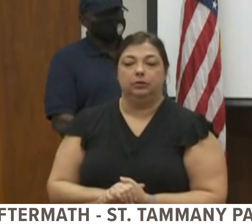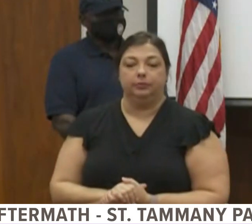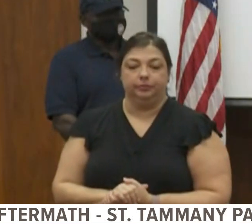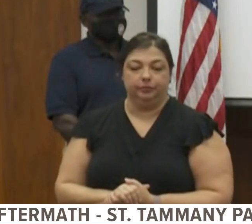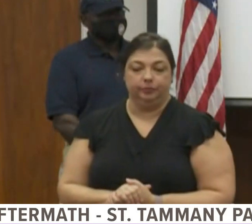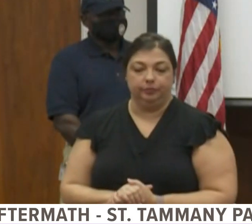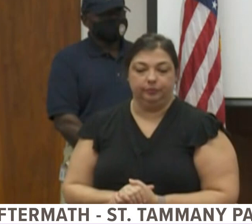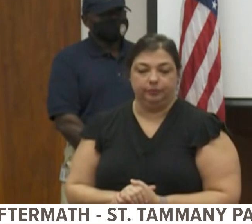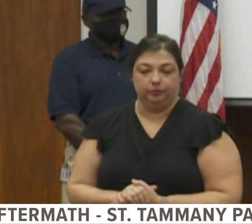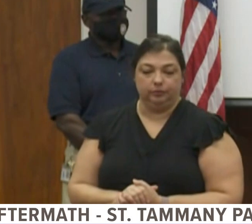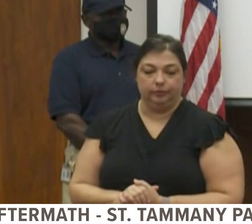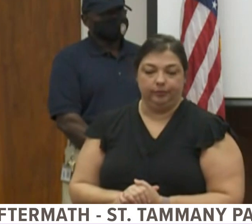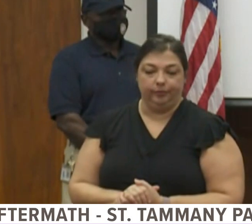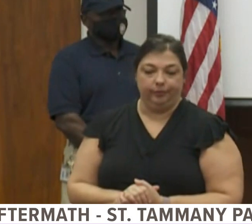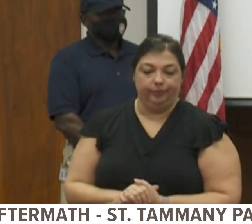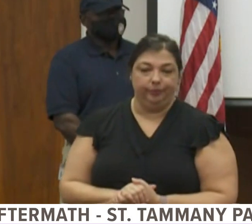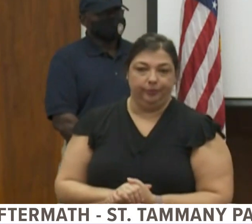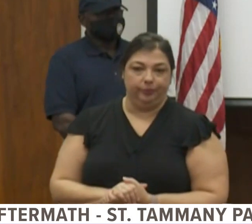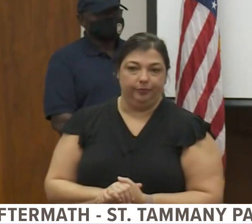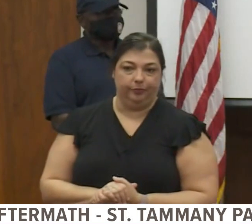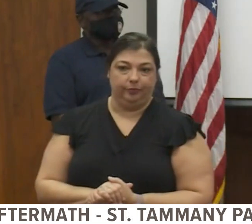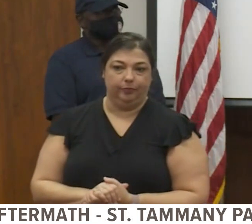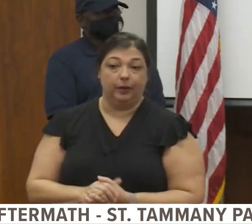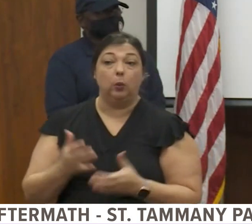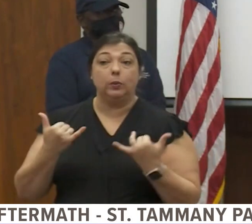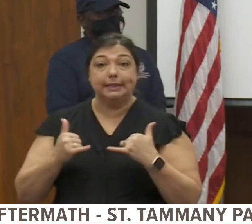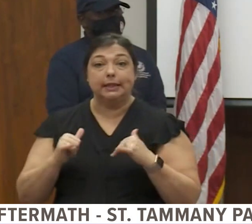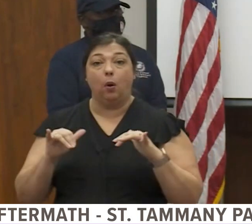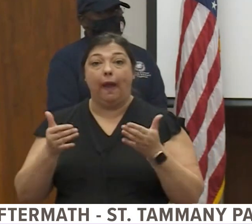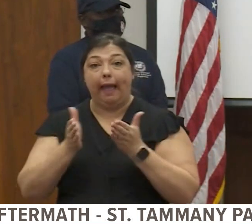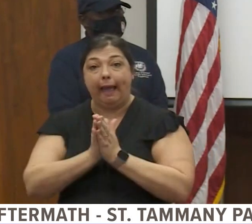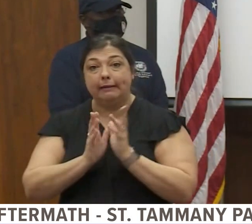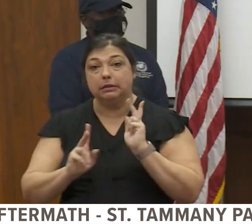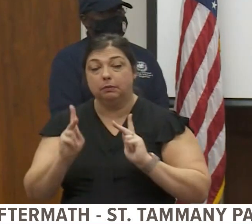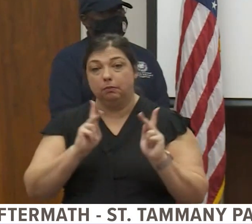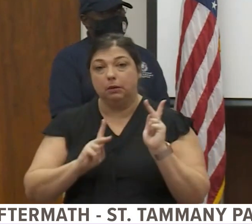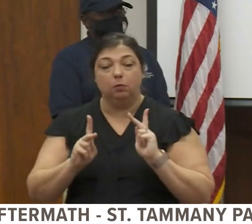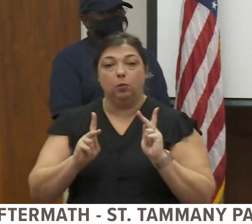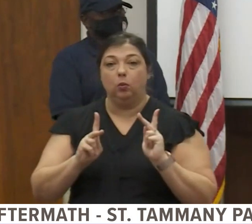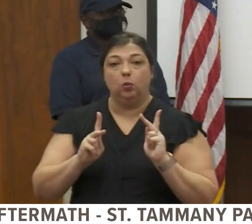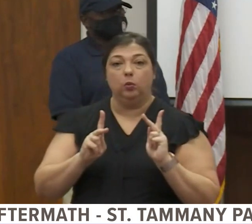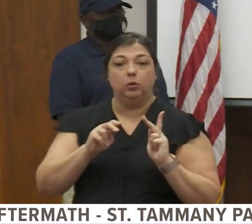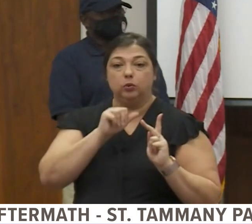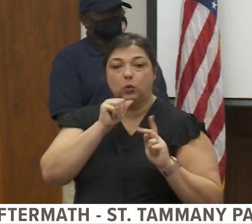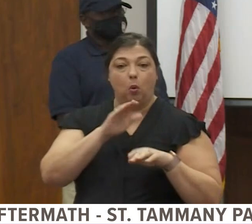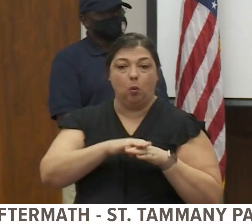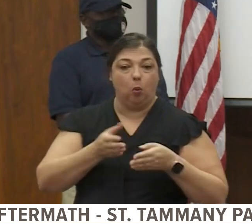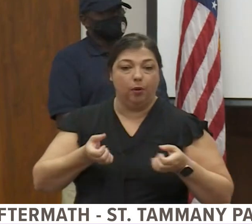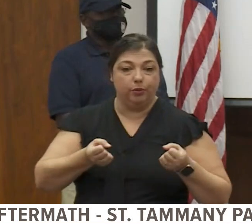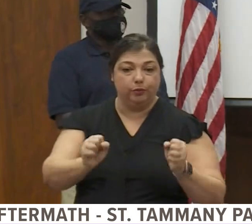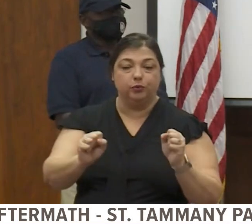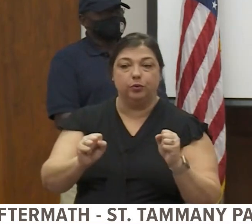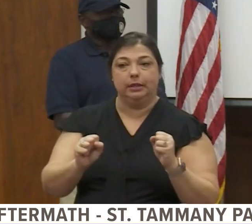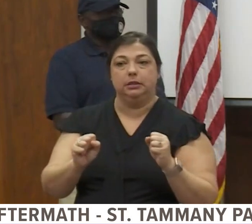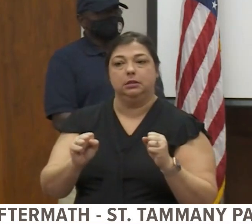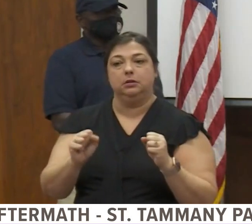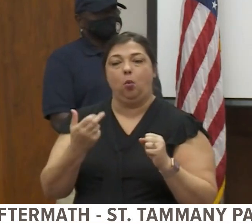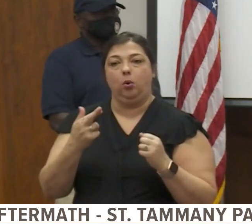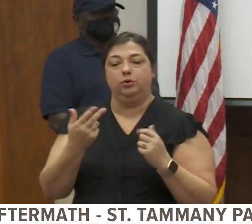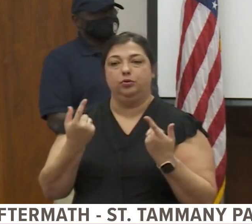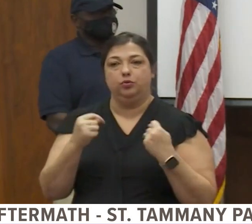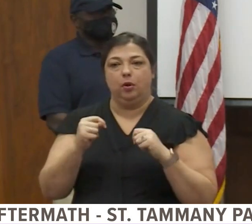While we still urge our citizens to stay off the highways, limit your time on the highways,